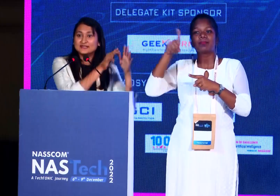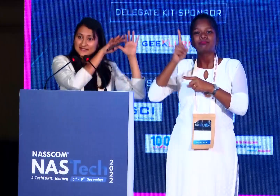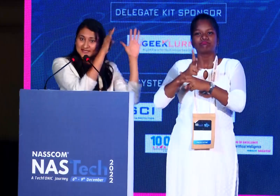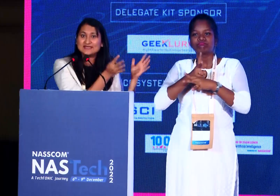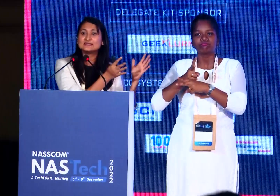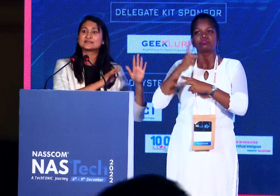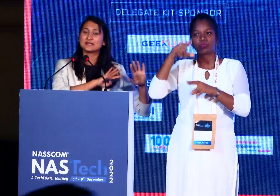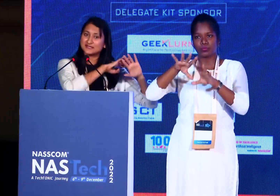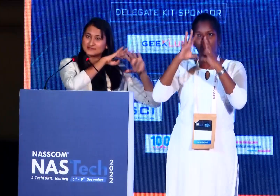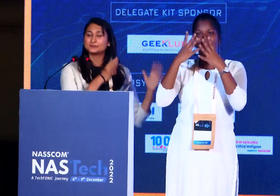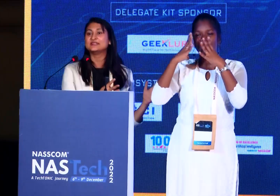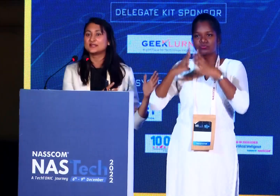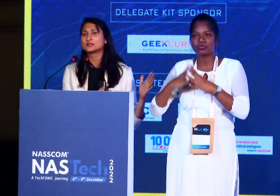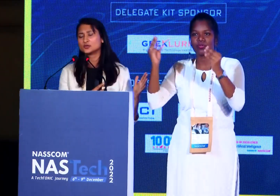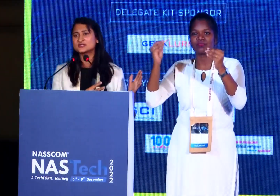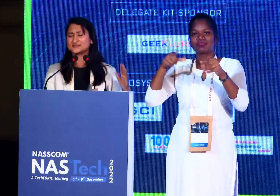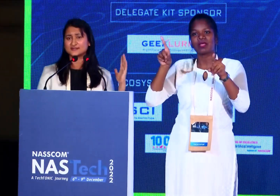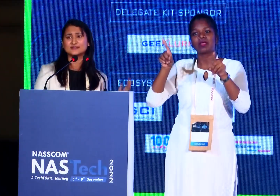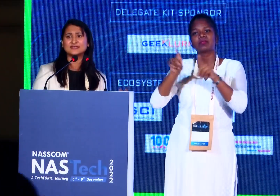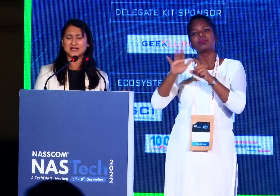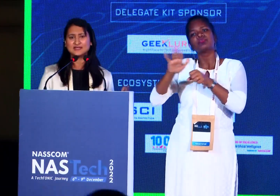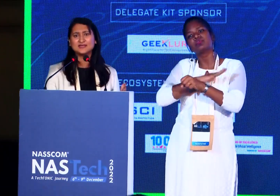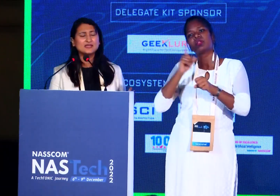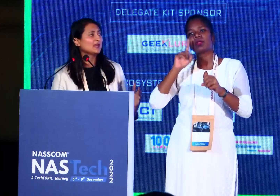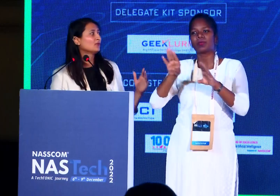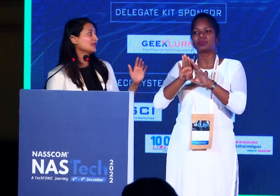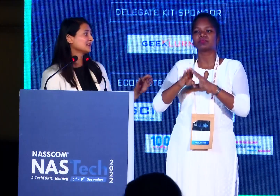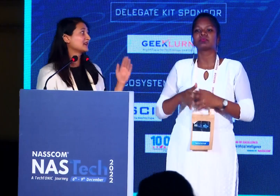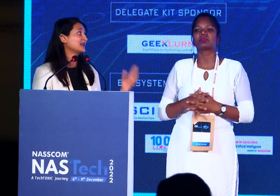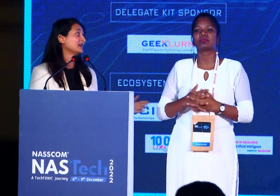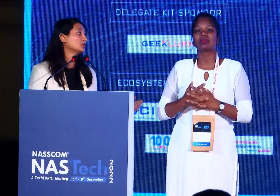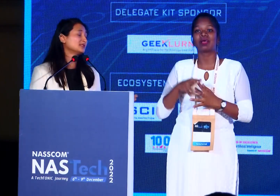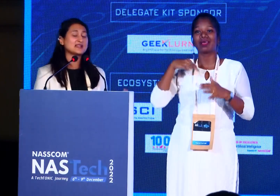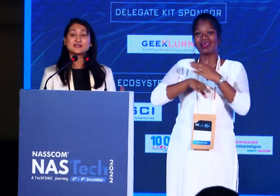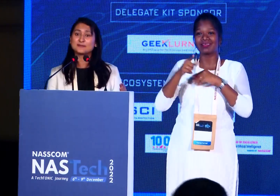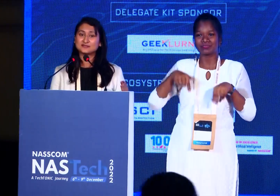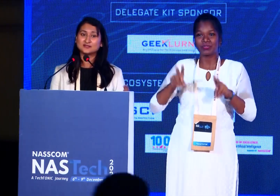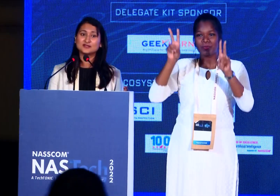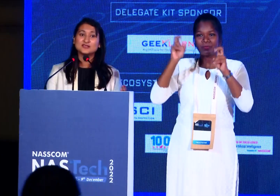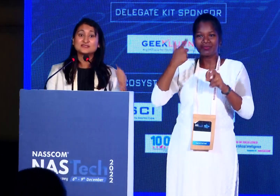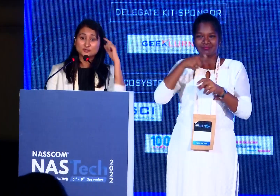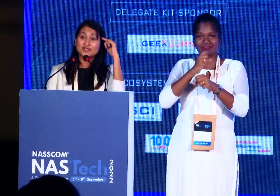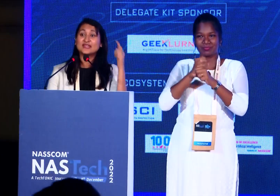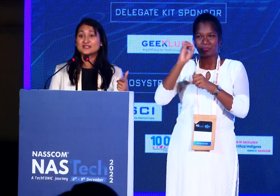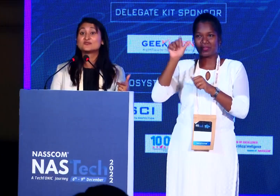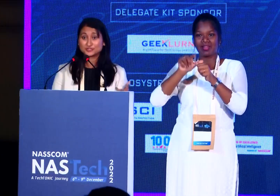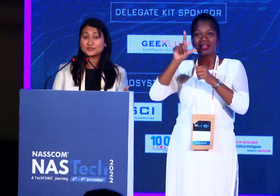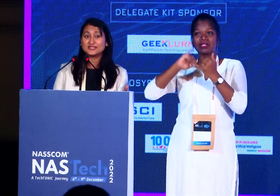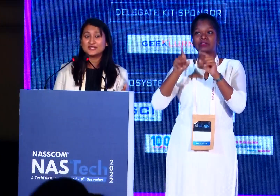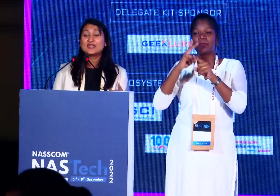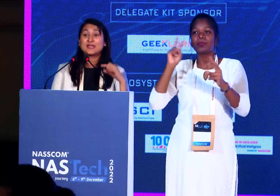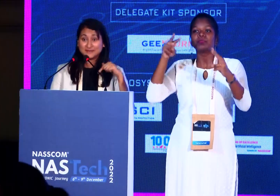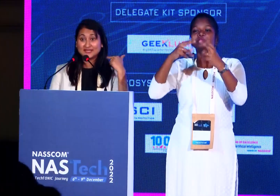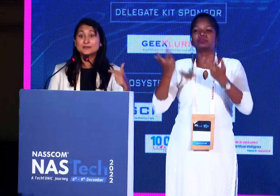wound till it heals and it's completely closed is really high. And what is the current gold standard method is looking at it